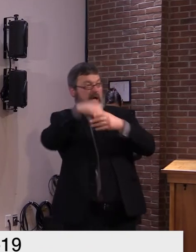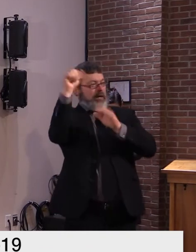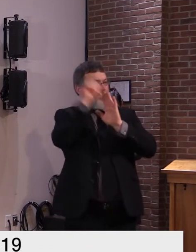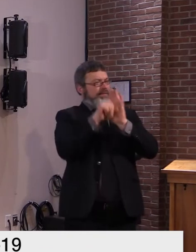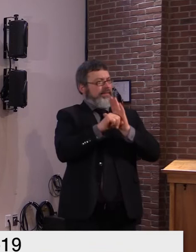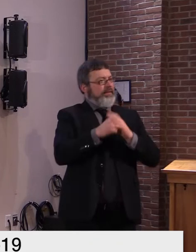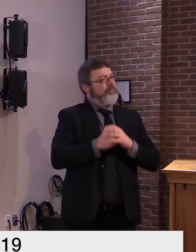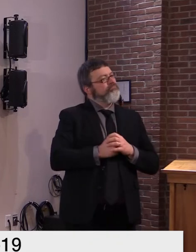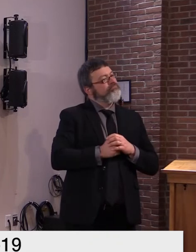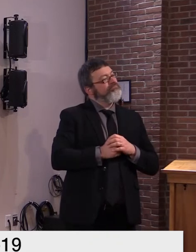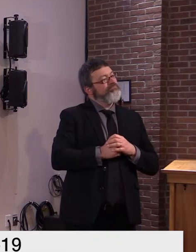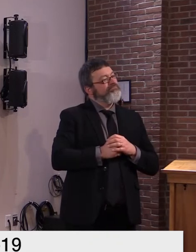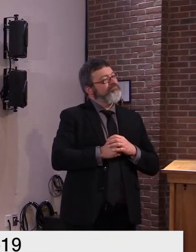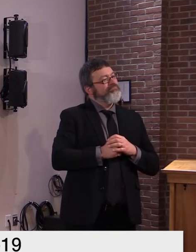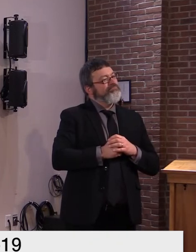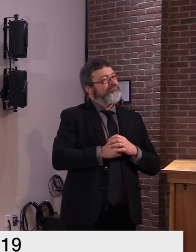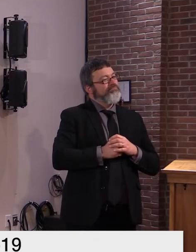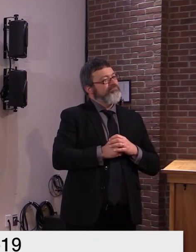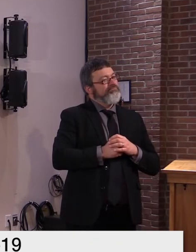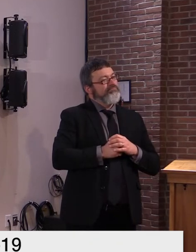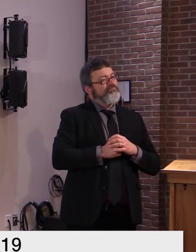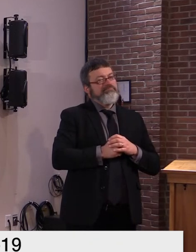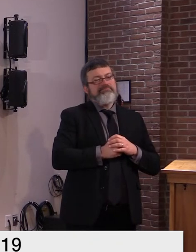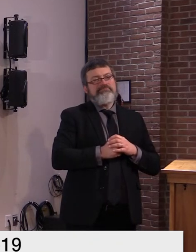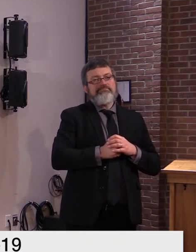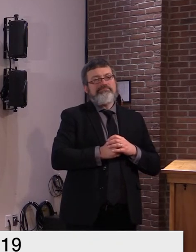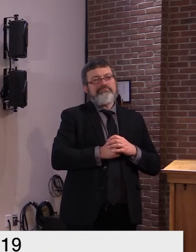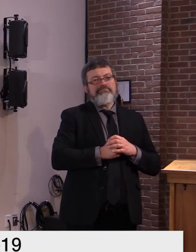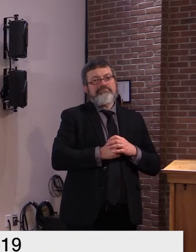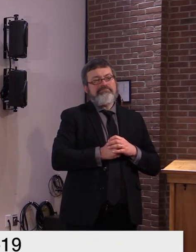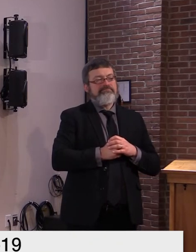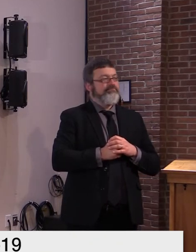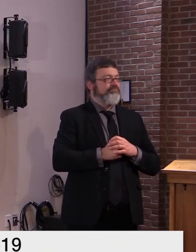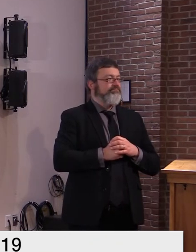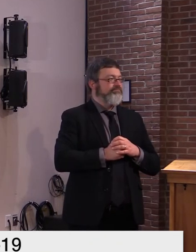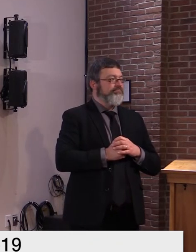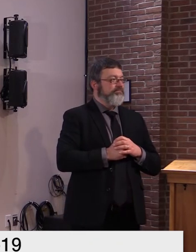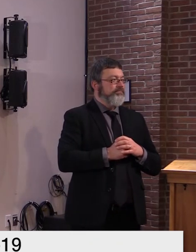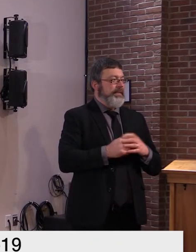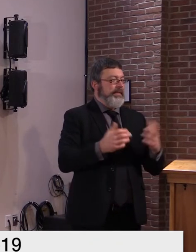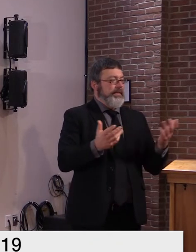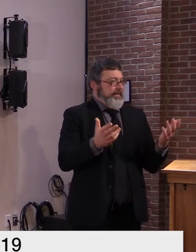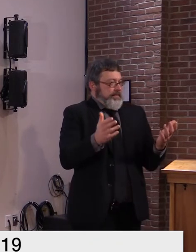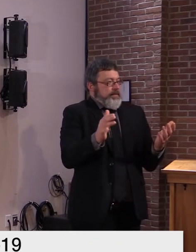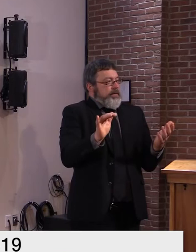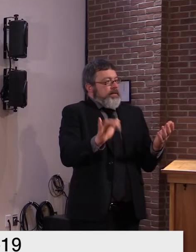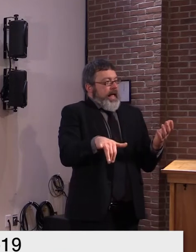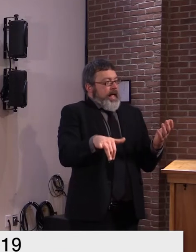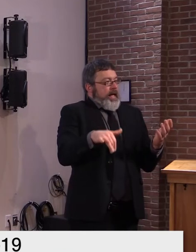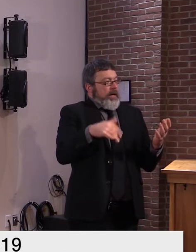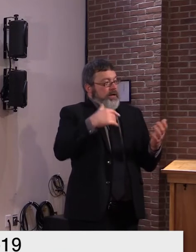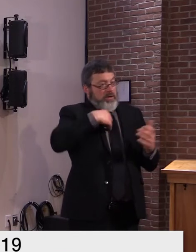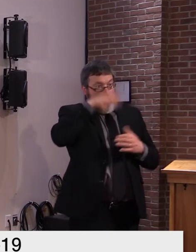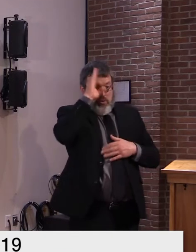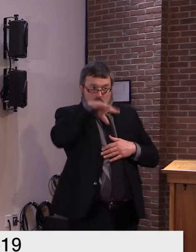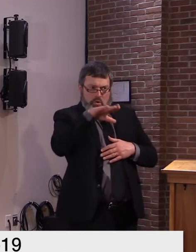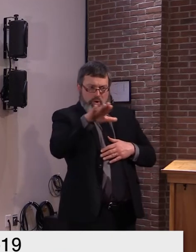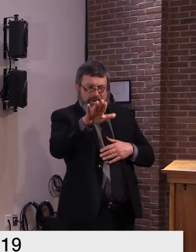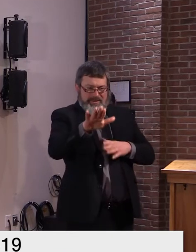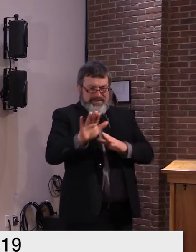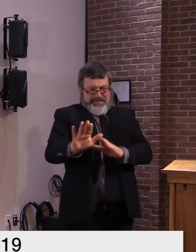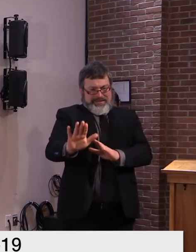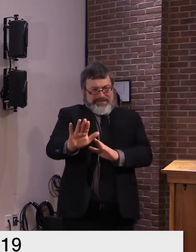are positive so you know i in one hand we want people to adhere to the the guidance